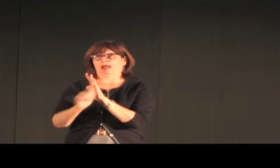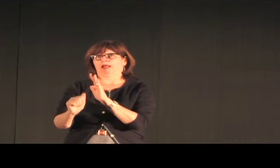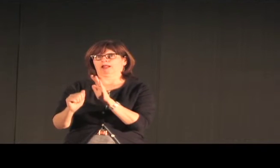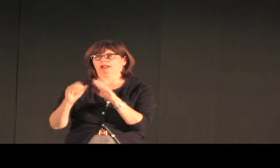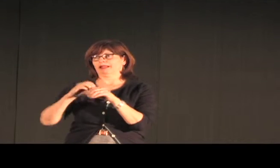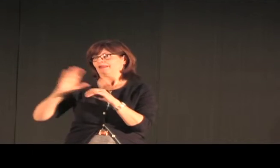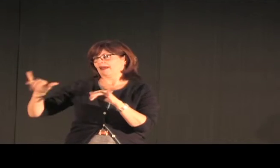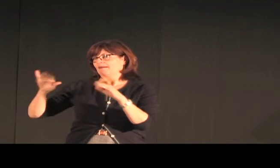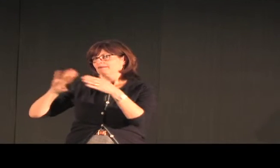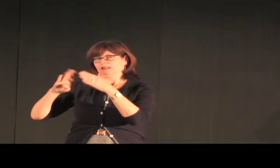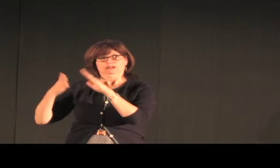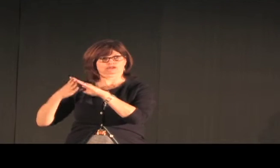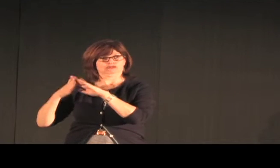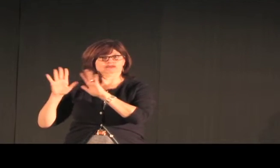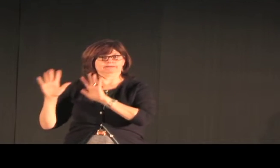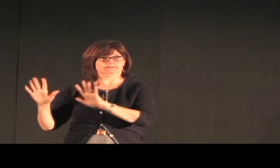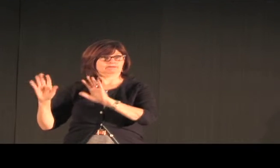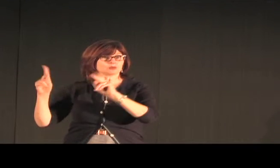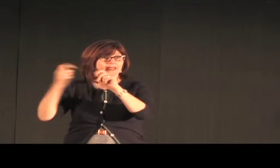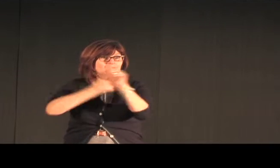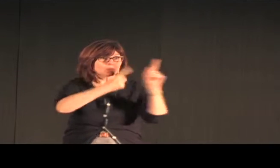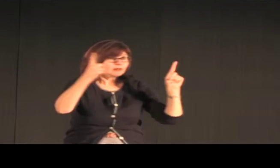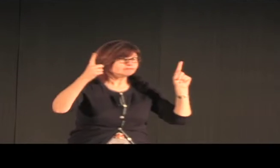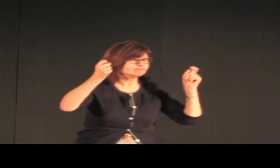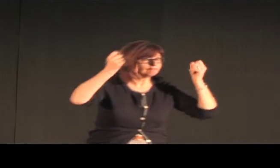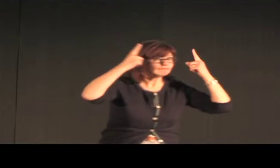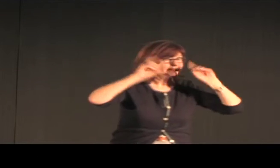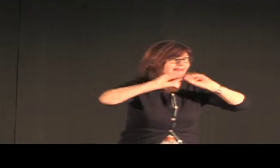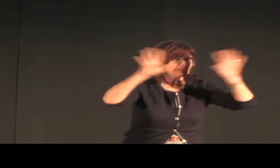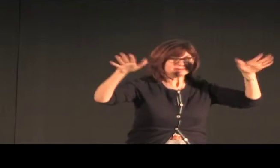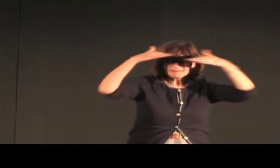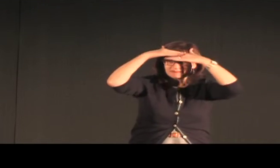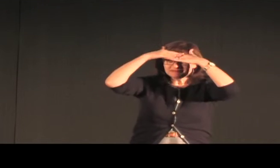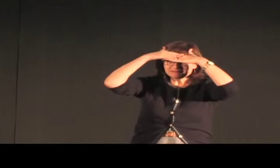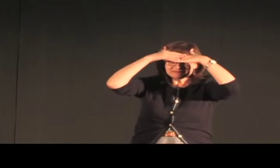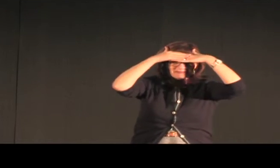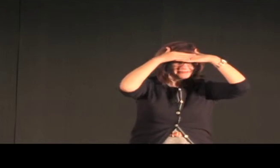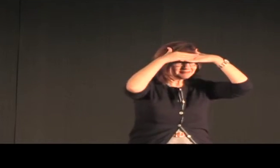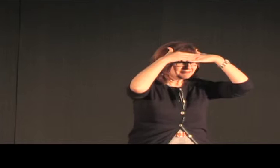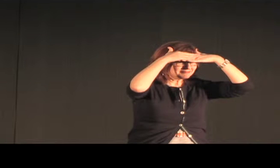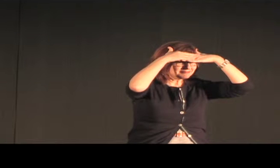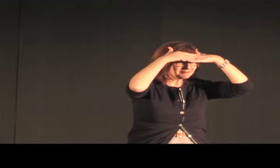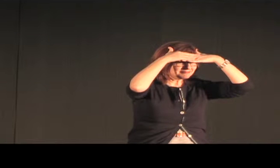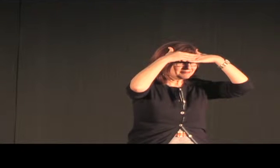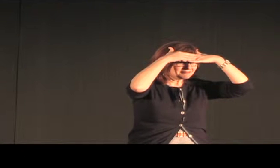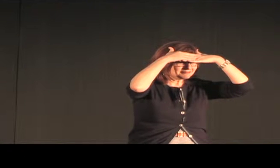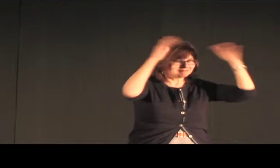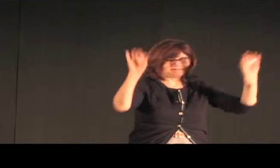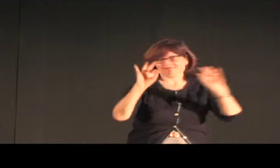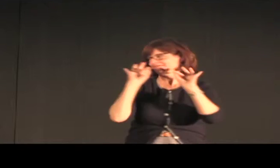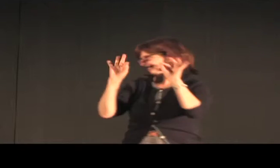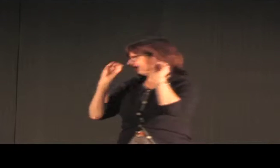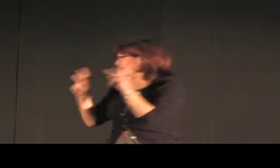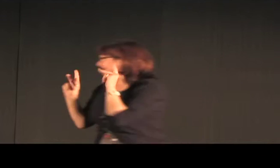the other uses of the language family members and community members brought the number up to 550 to 700.